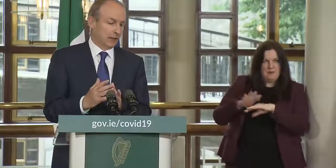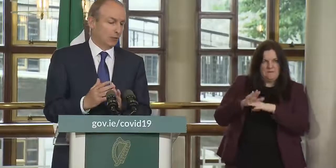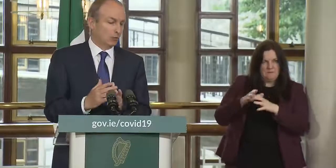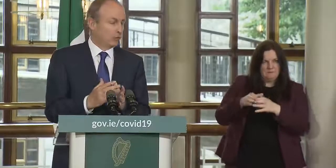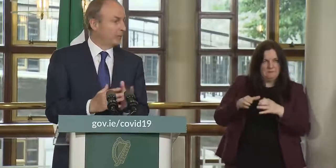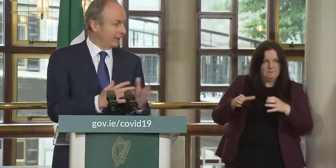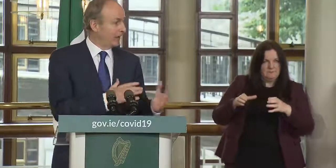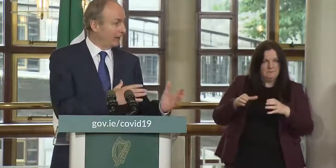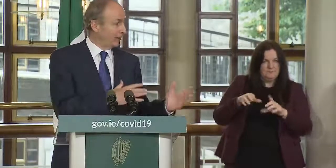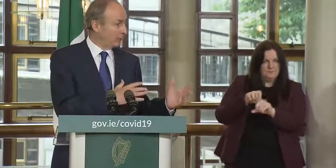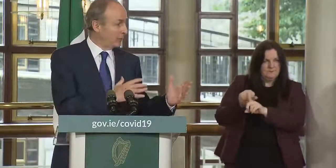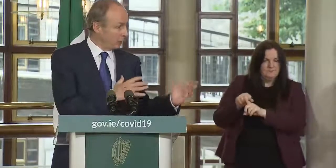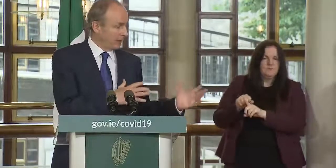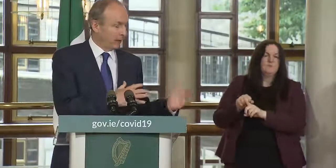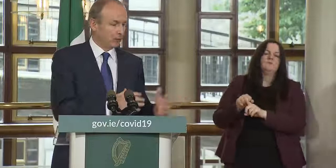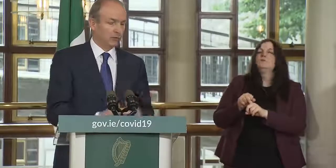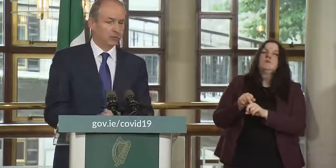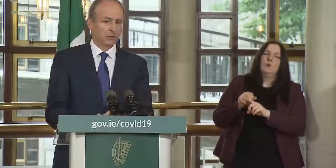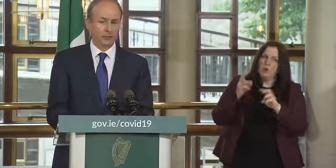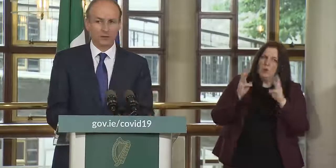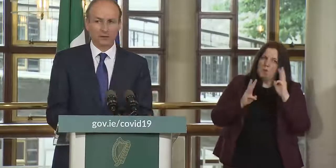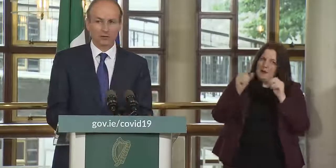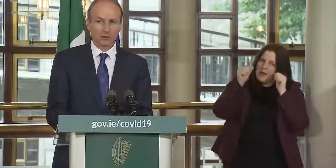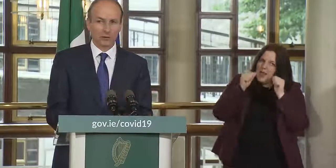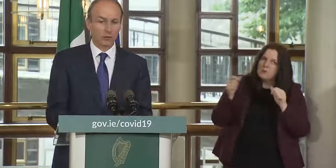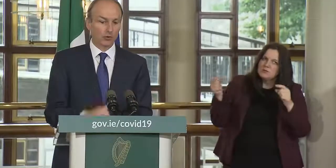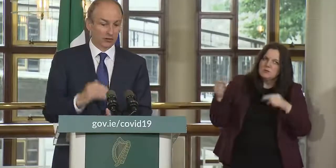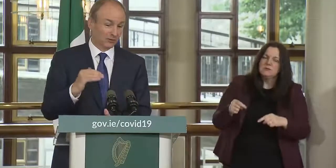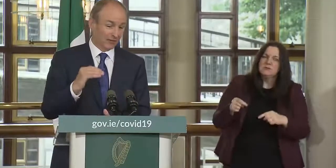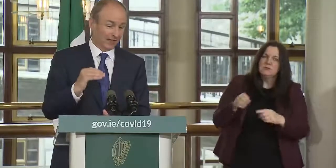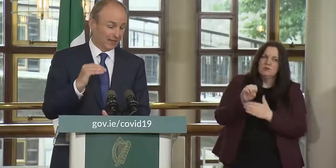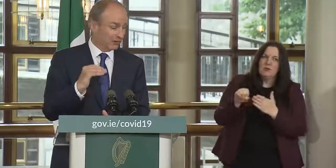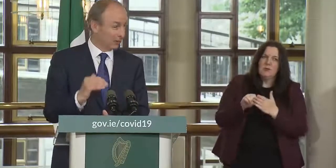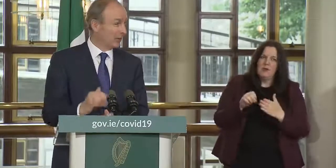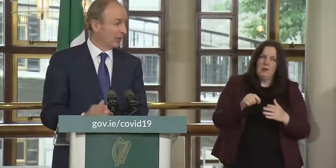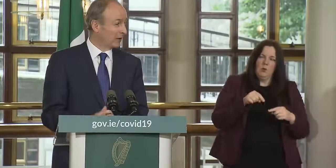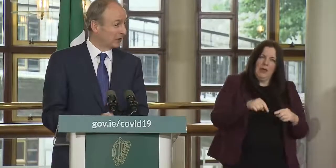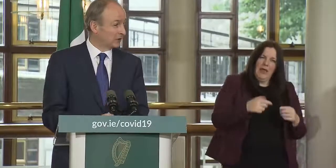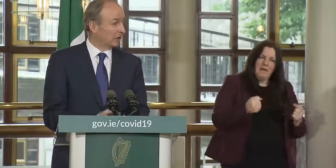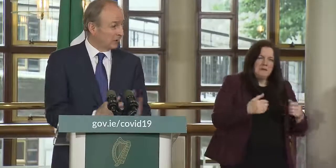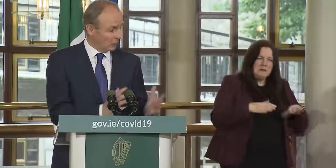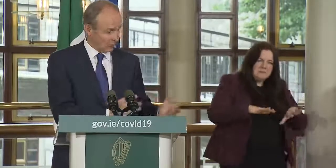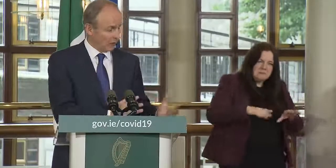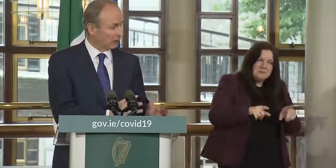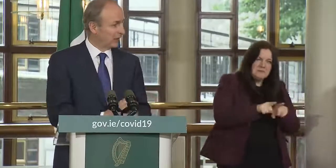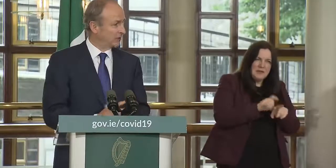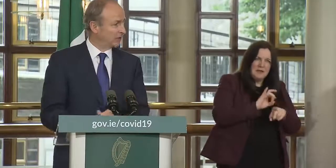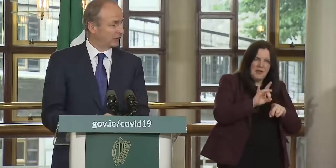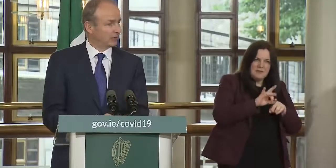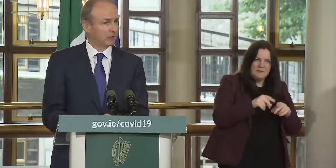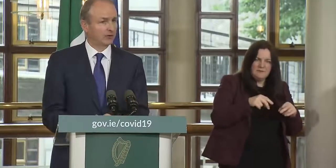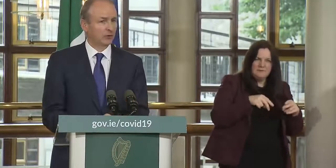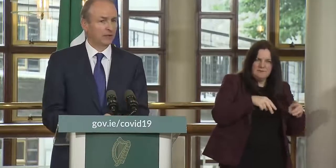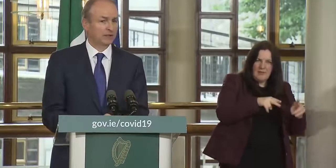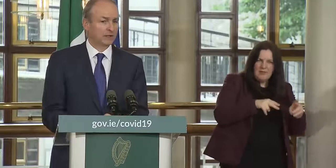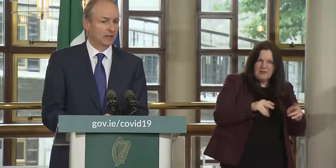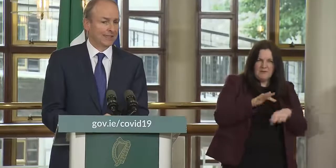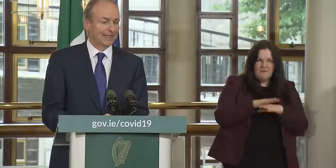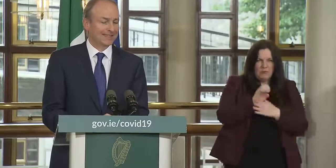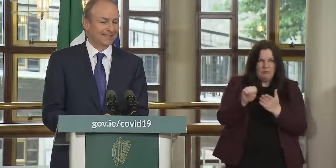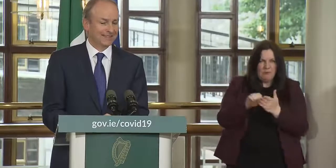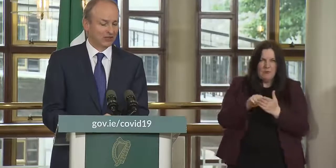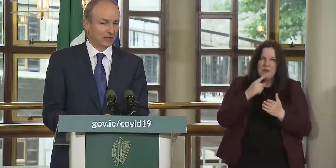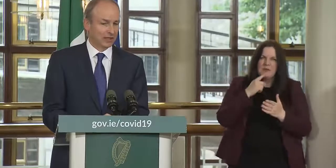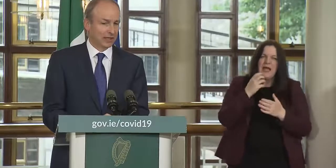would be on would be be allowed in but and so on we're taking a similar methodology with qualifications as simon has outlined